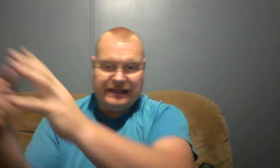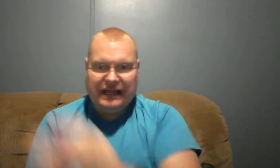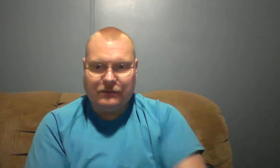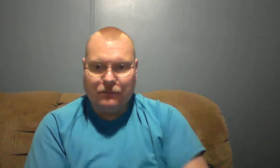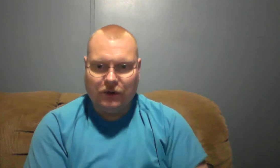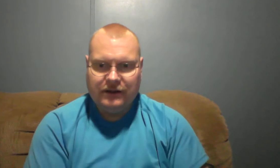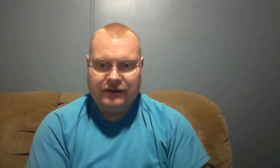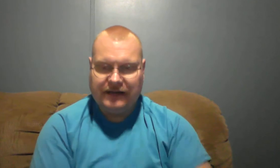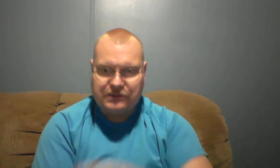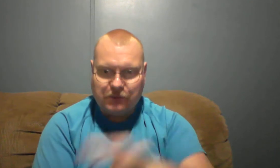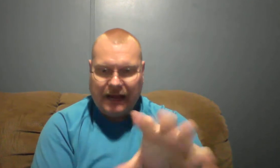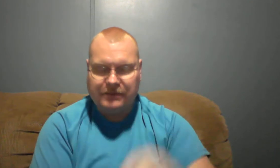deacon board. That's what happens.